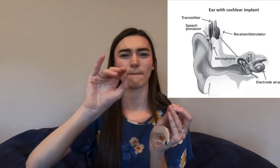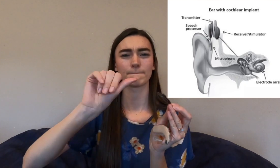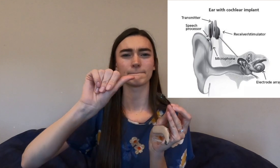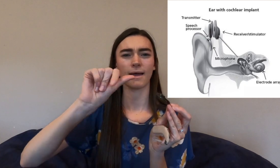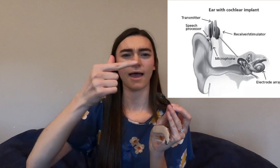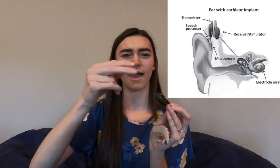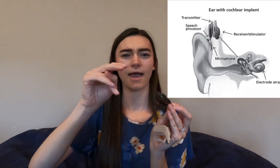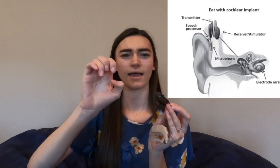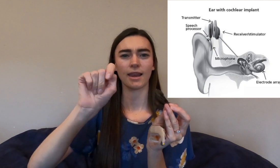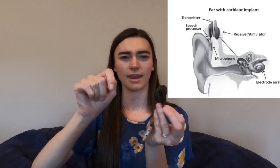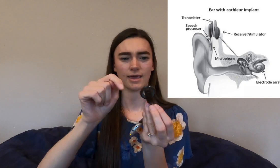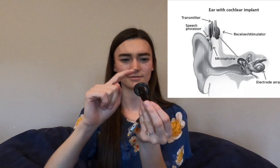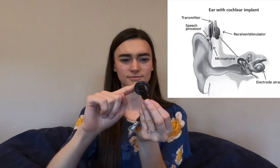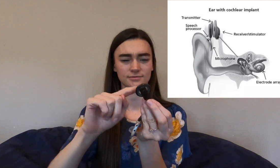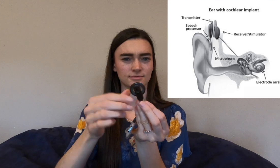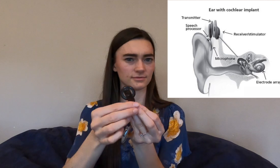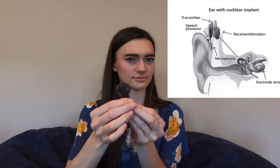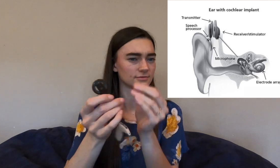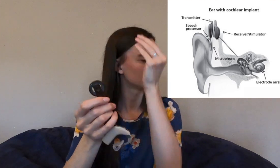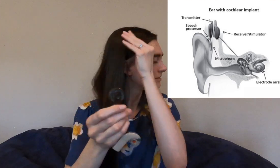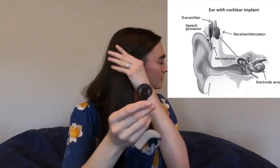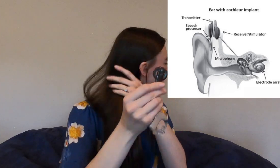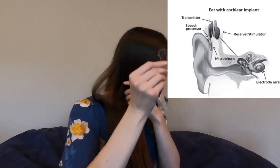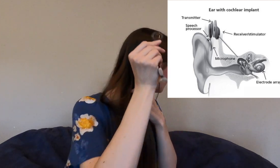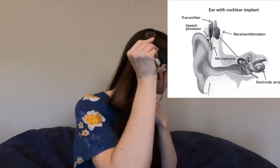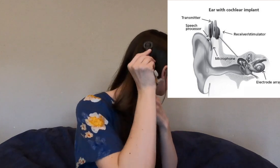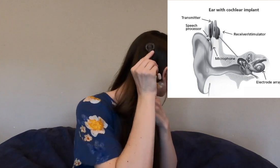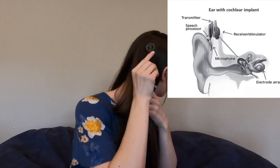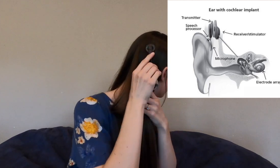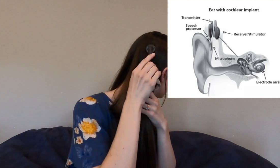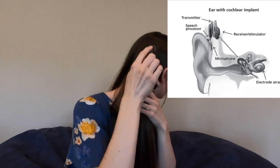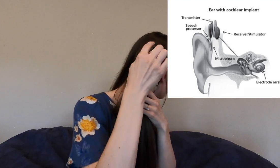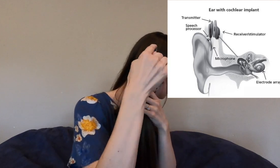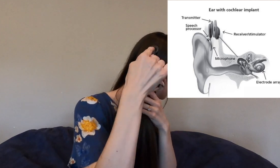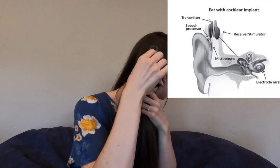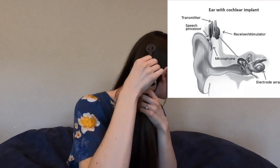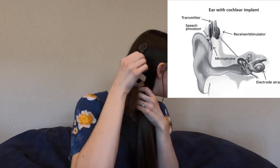And the transmitter has a magnet which can attach to your head.